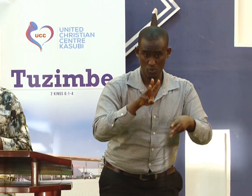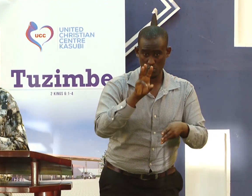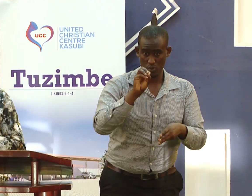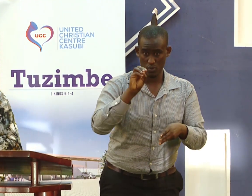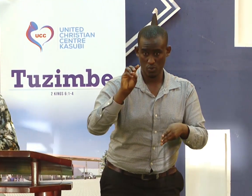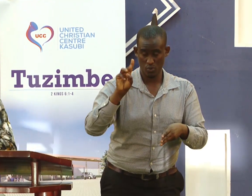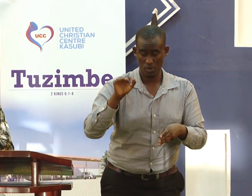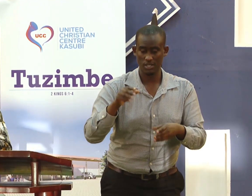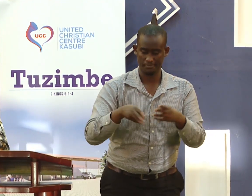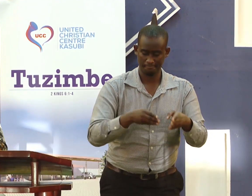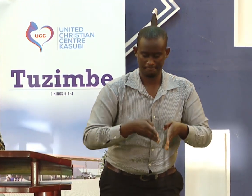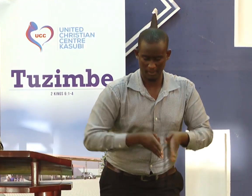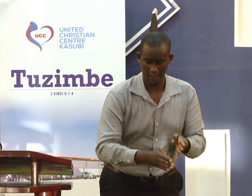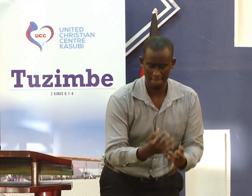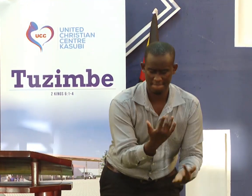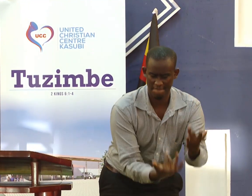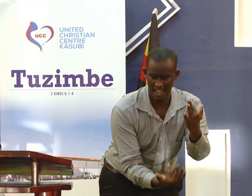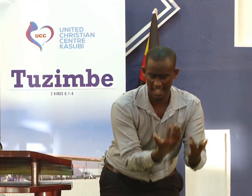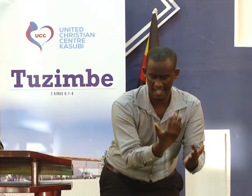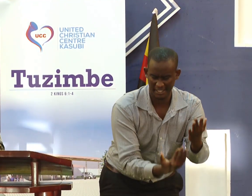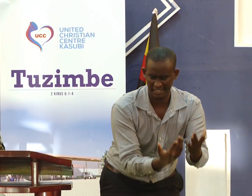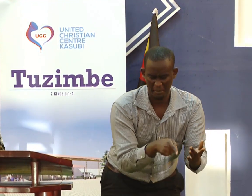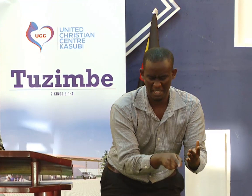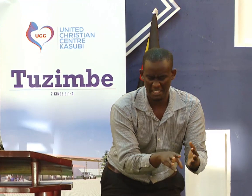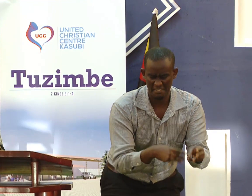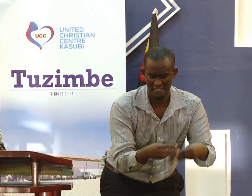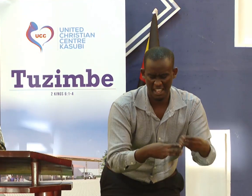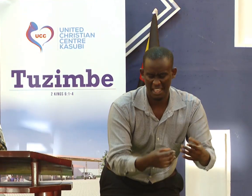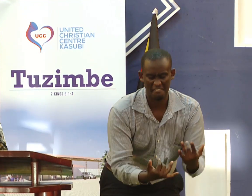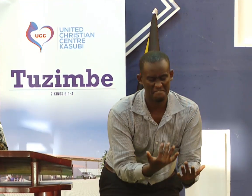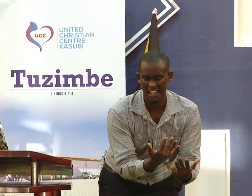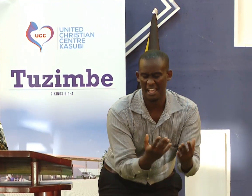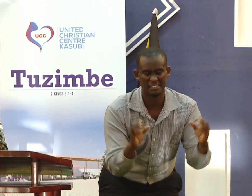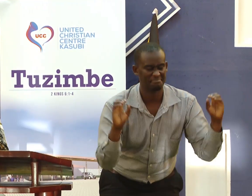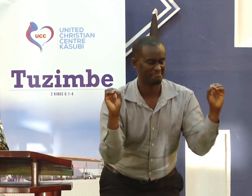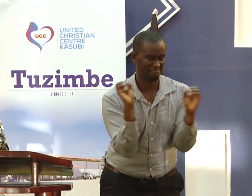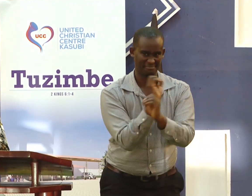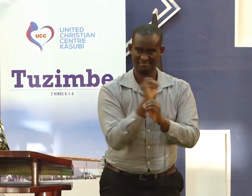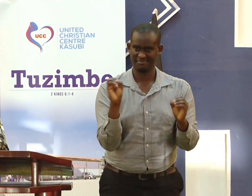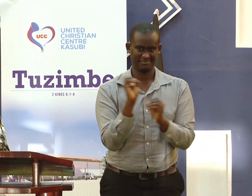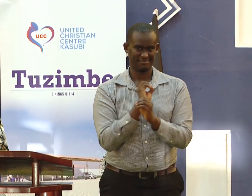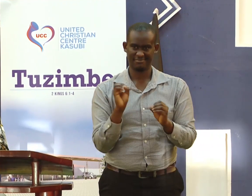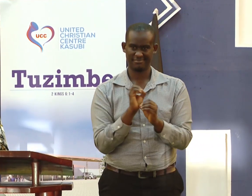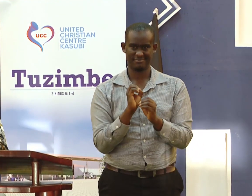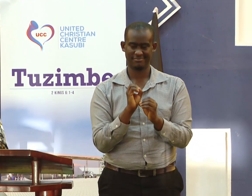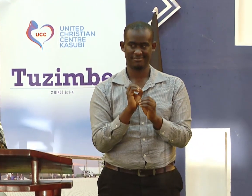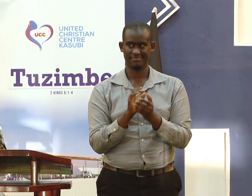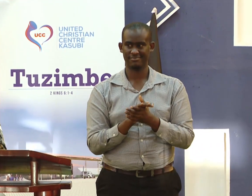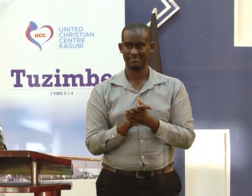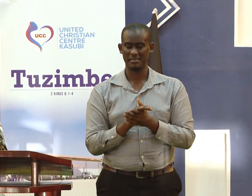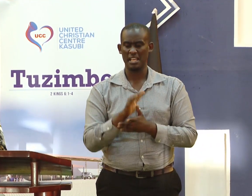It is a kind of fire you put among the others, but it does firewood, but it doesn't light up the fire.